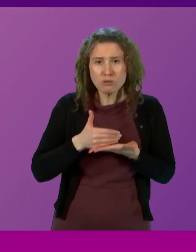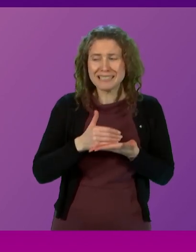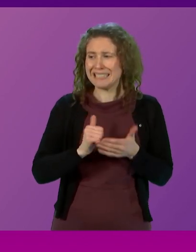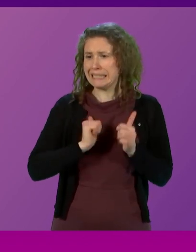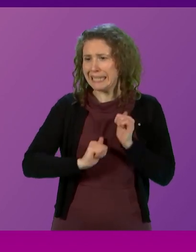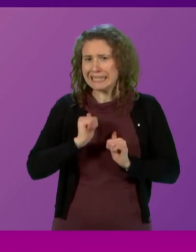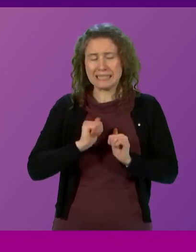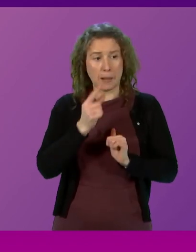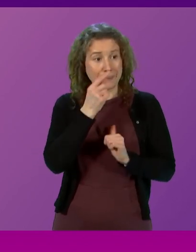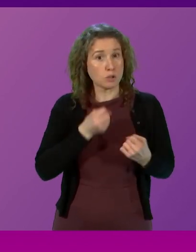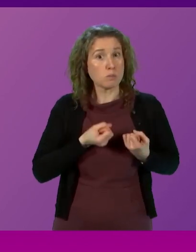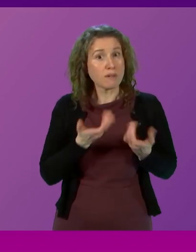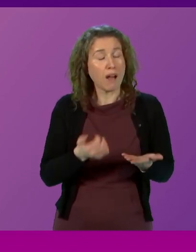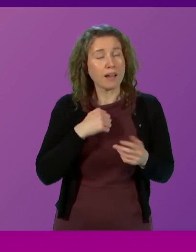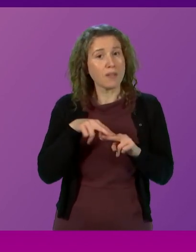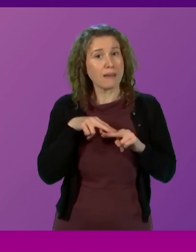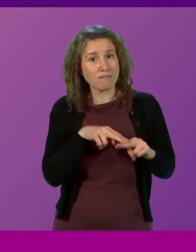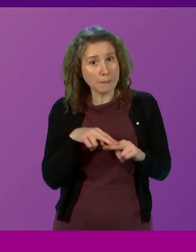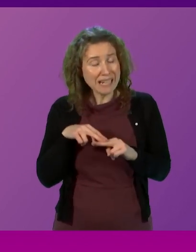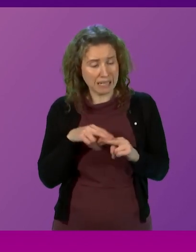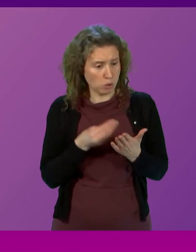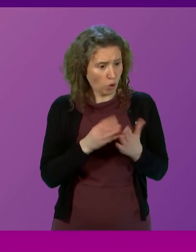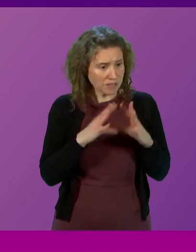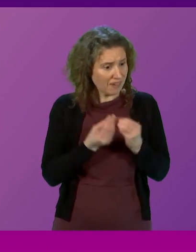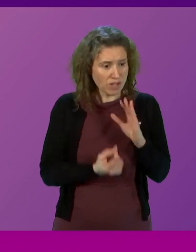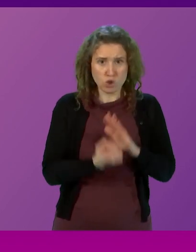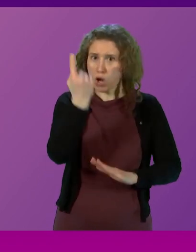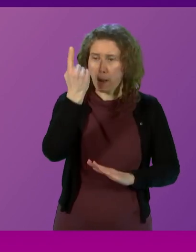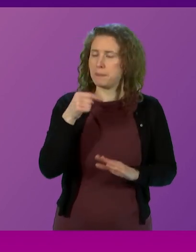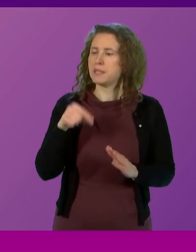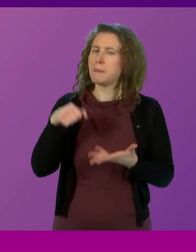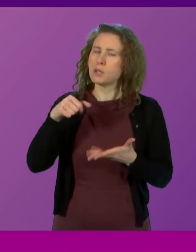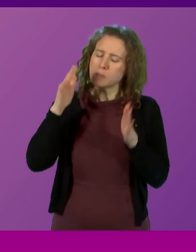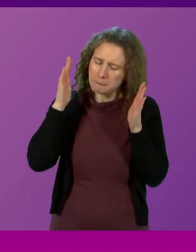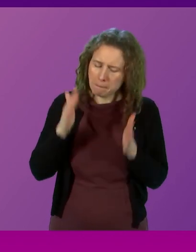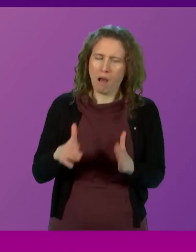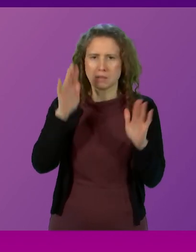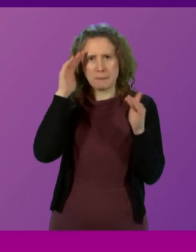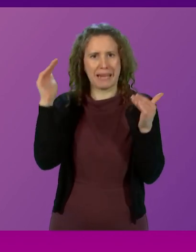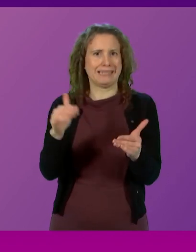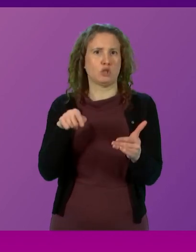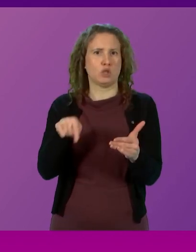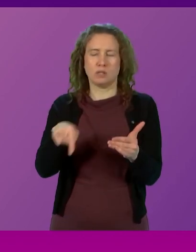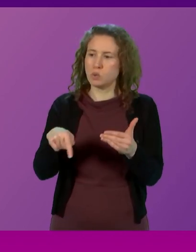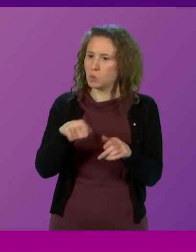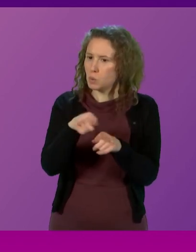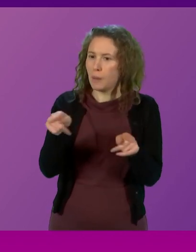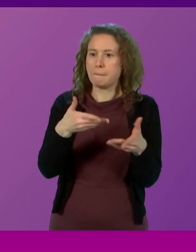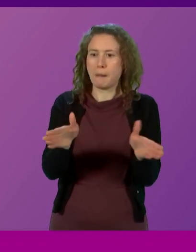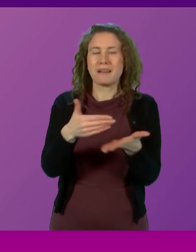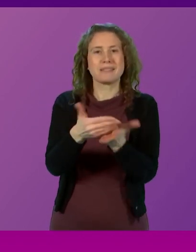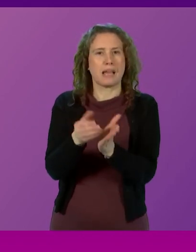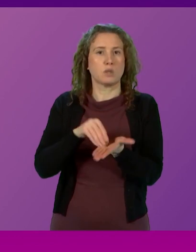their ability to provide for their families. So this budget must pay particular attention to pay in the public sector